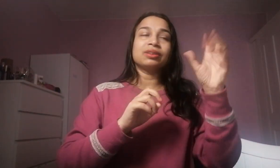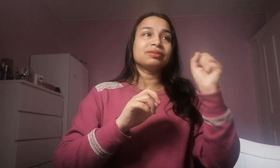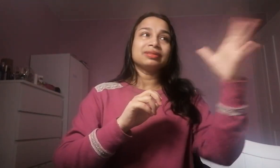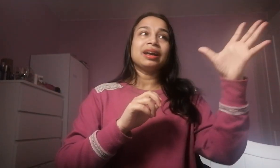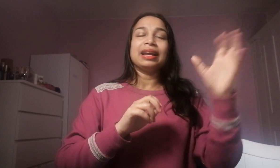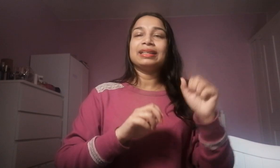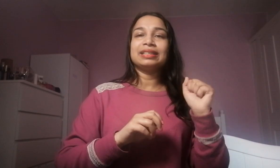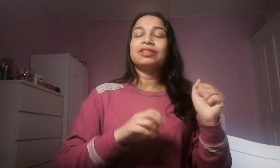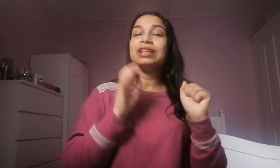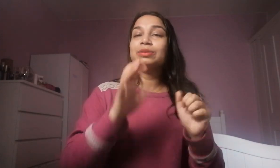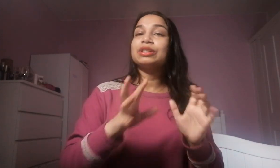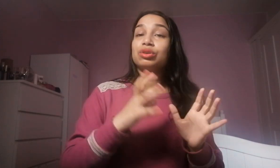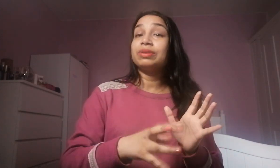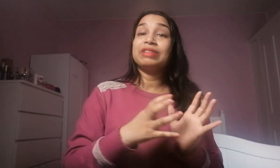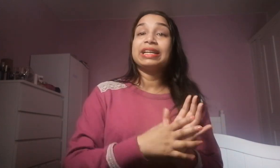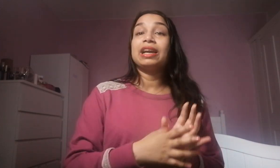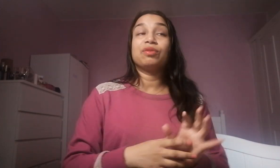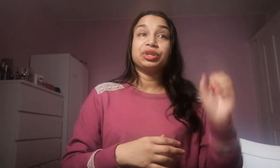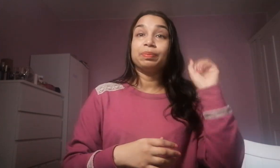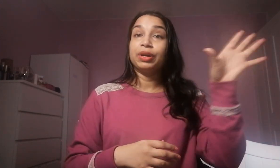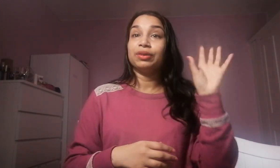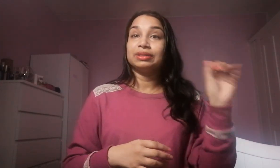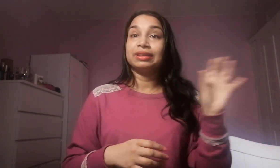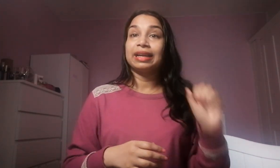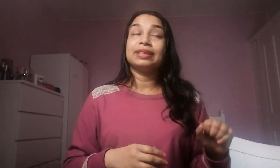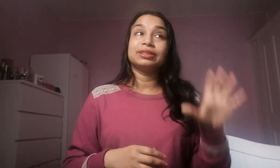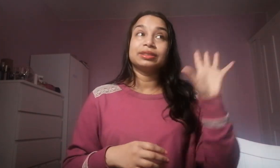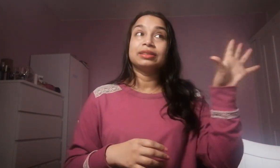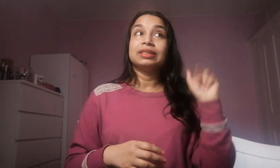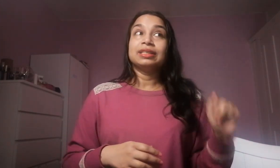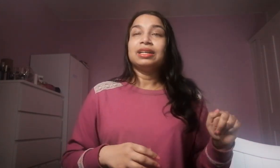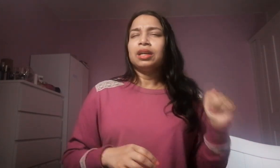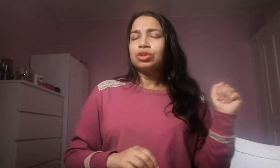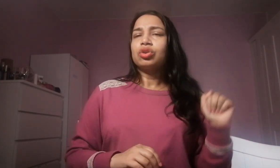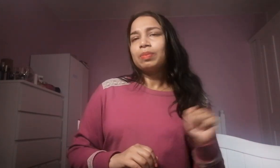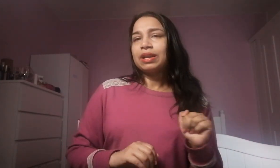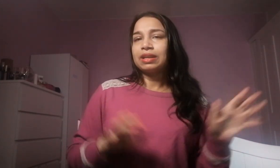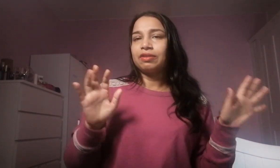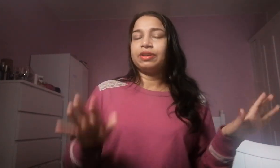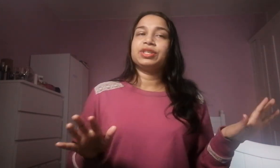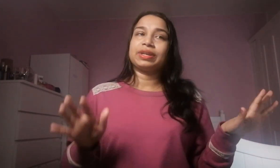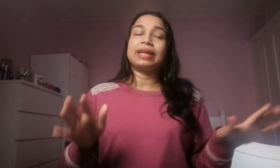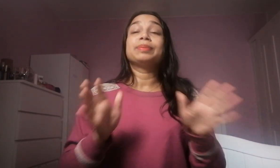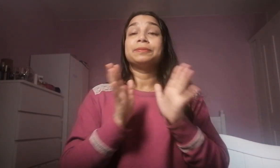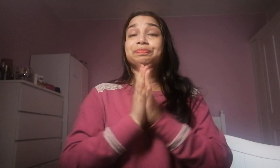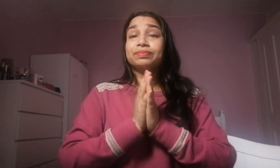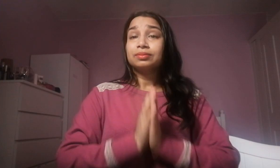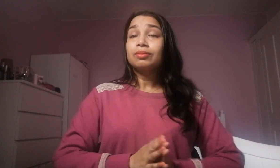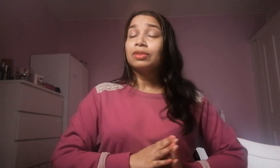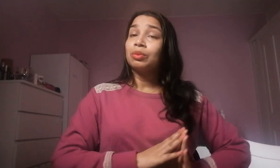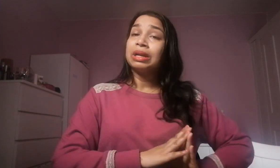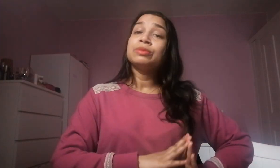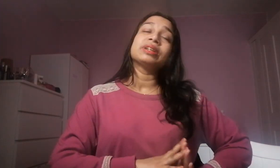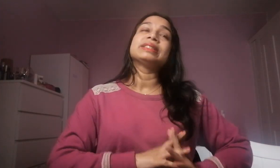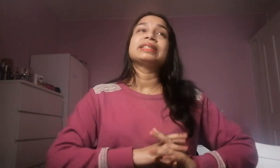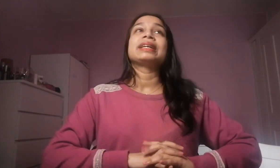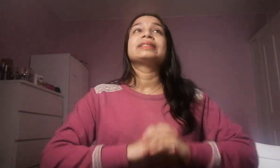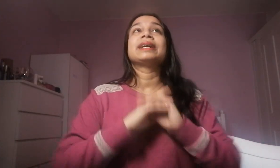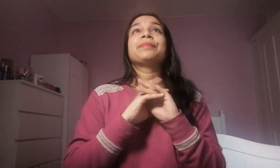online you know that's why you've got to be really careful where you post okay so I'll talk about another video okay but what I'm trying to say is that